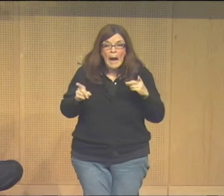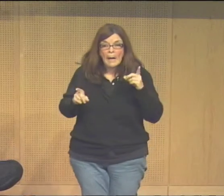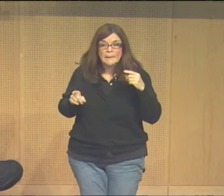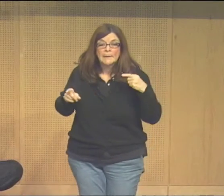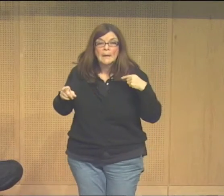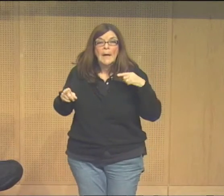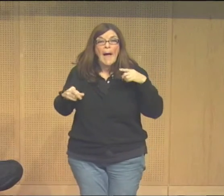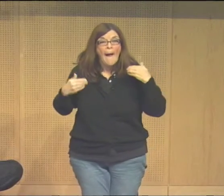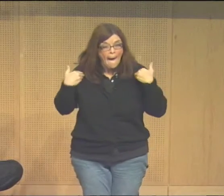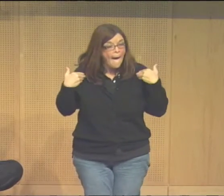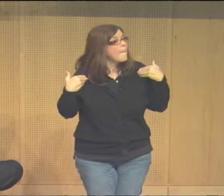but